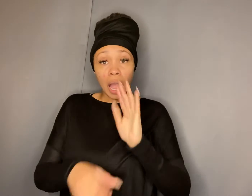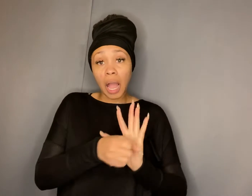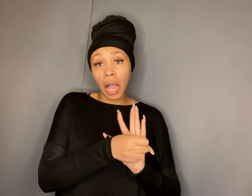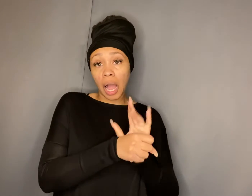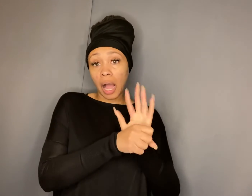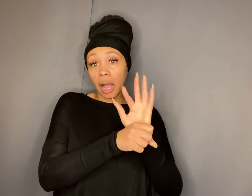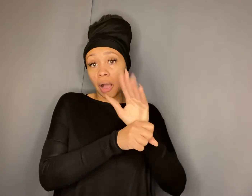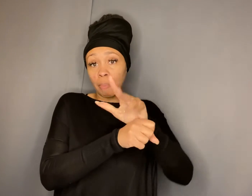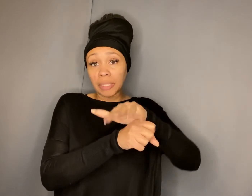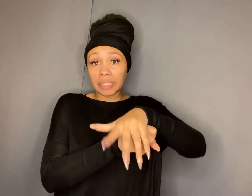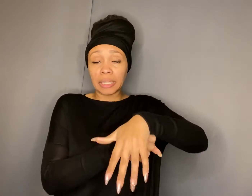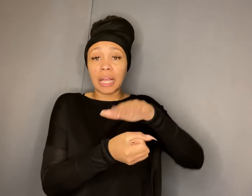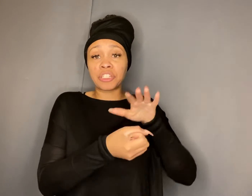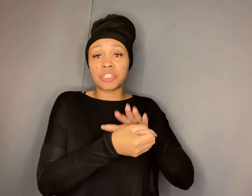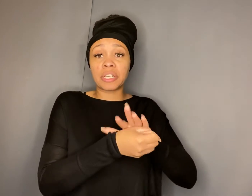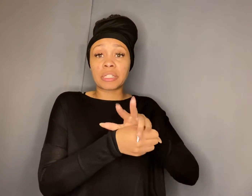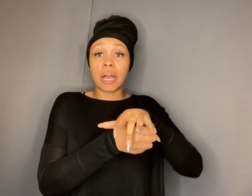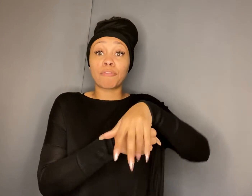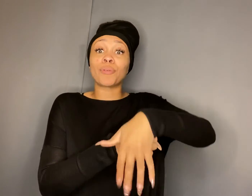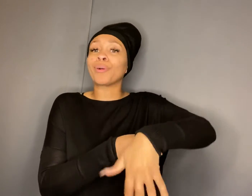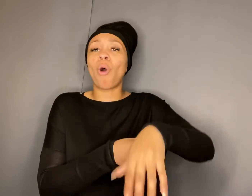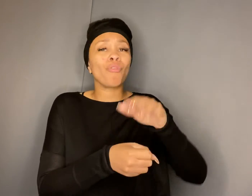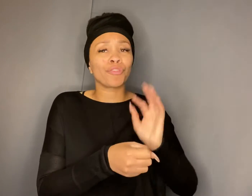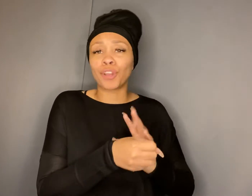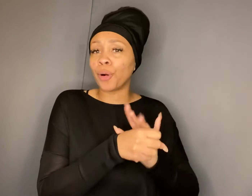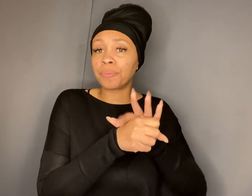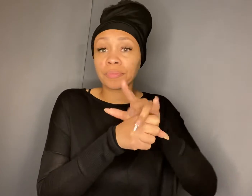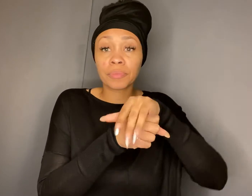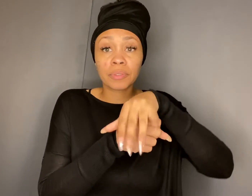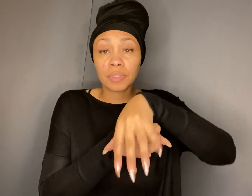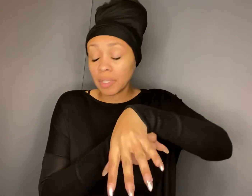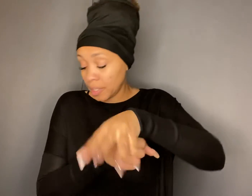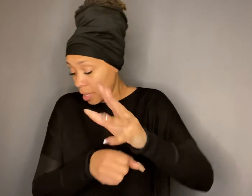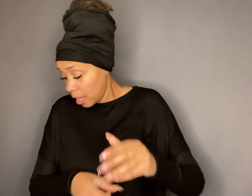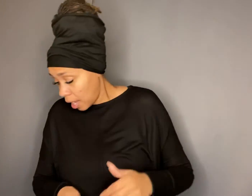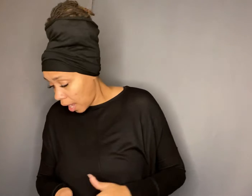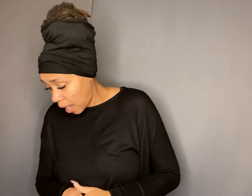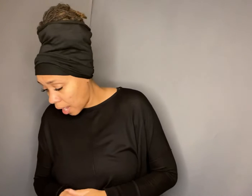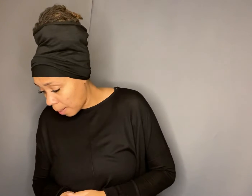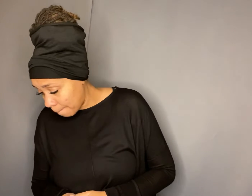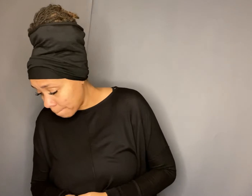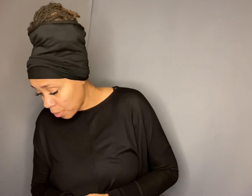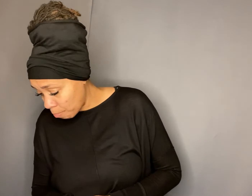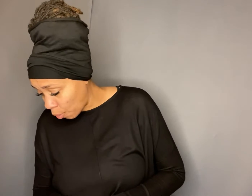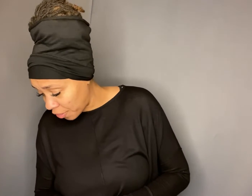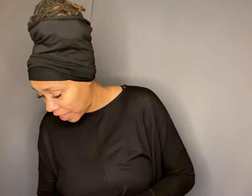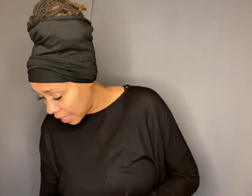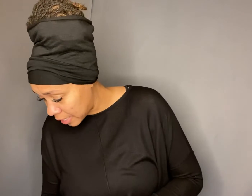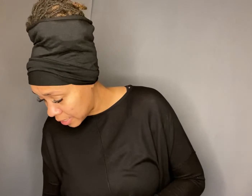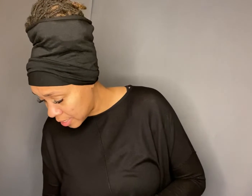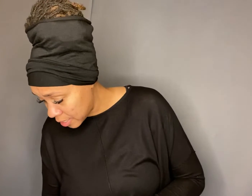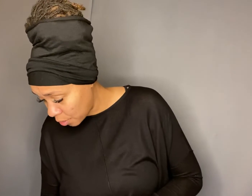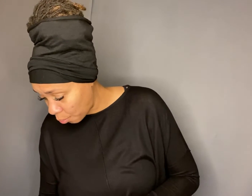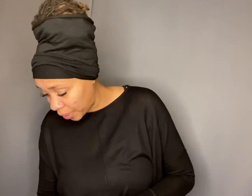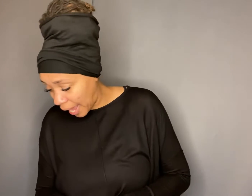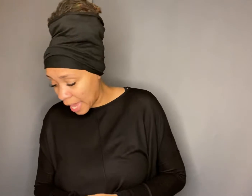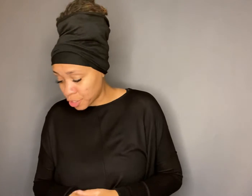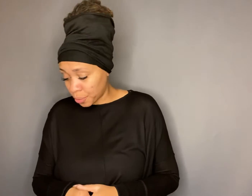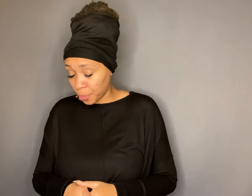god abundantly i just did a sign for overflow um more than we ask or